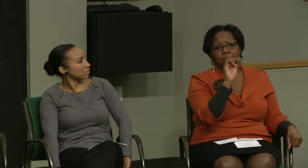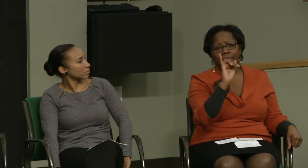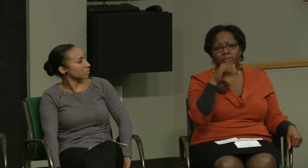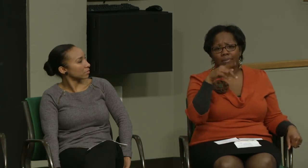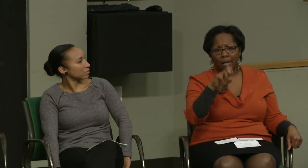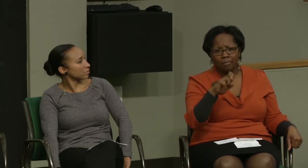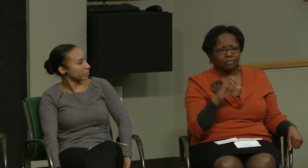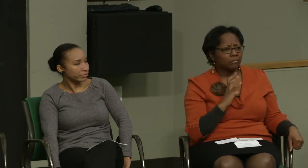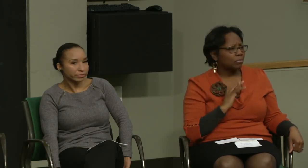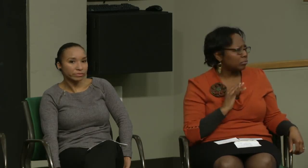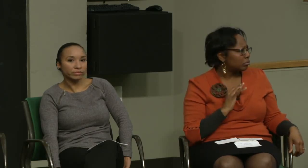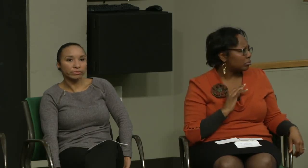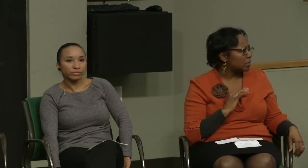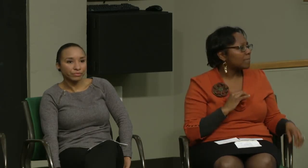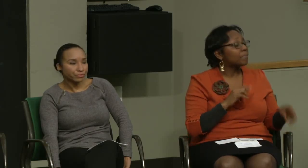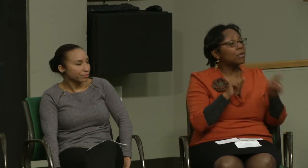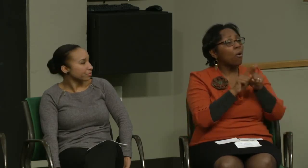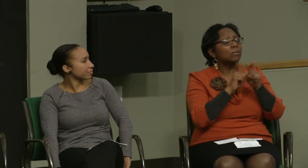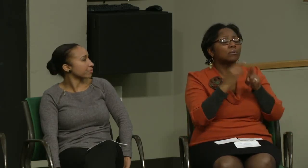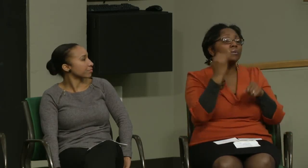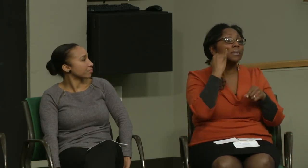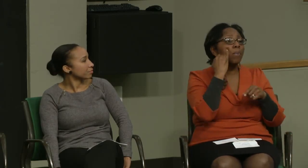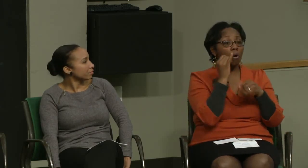Another way you can meet is via Skype.